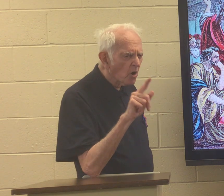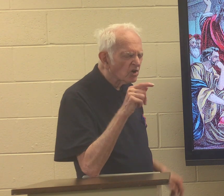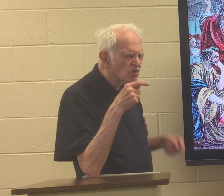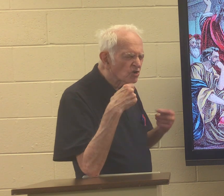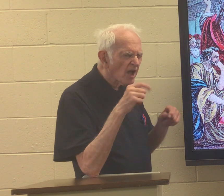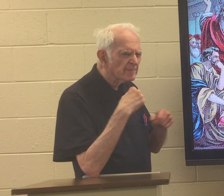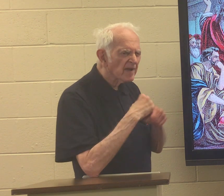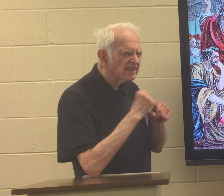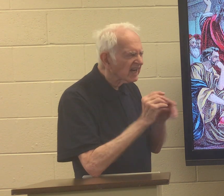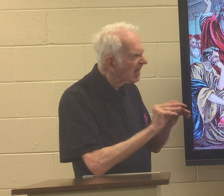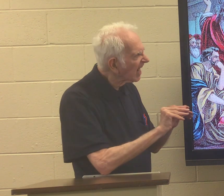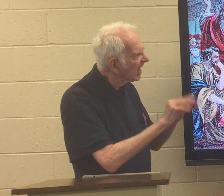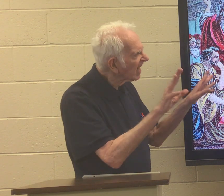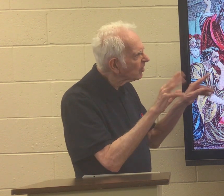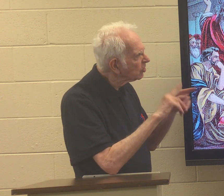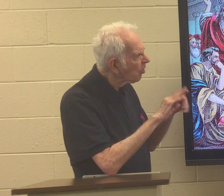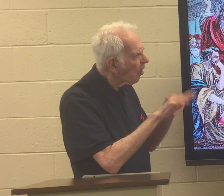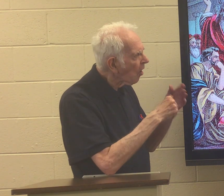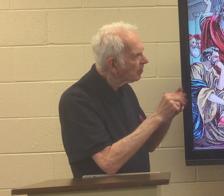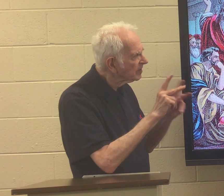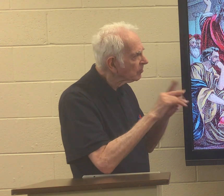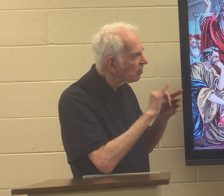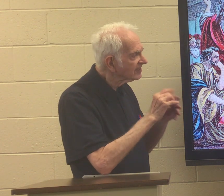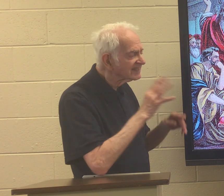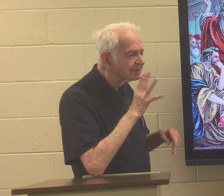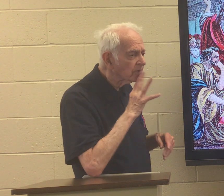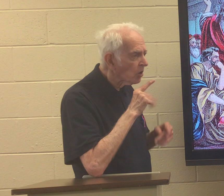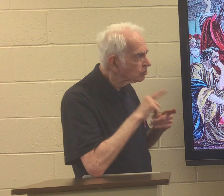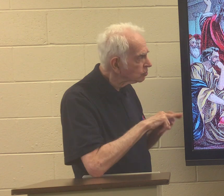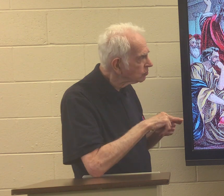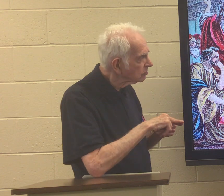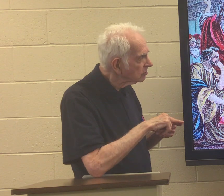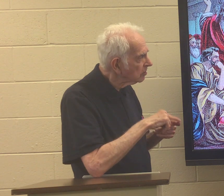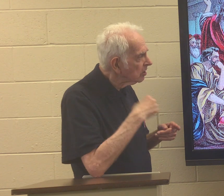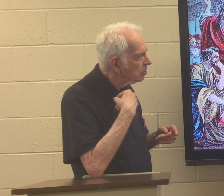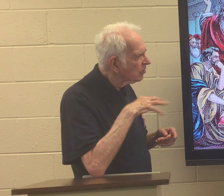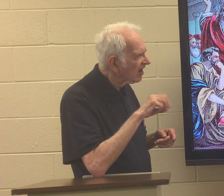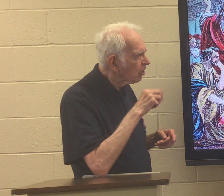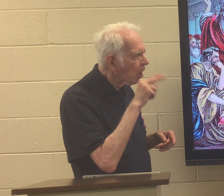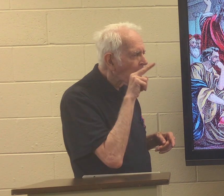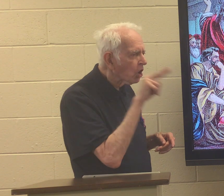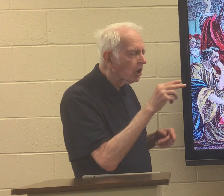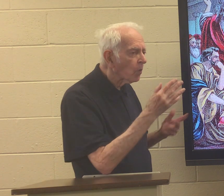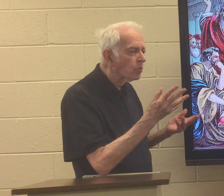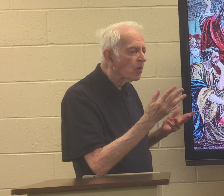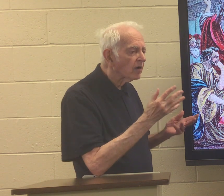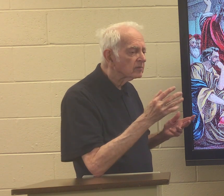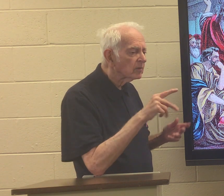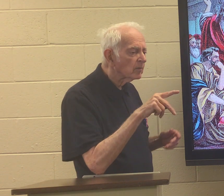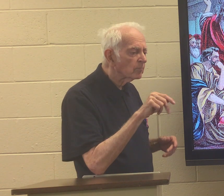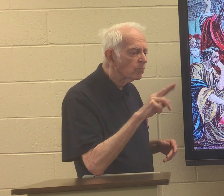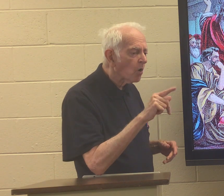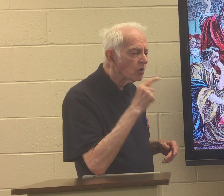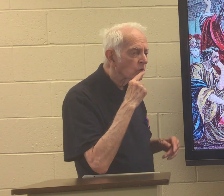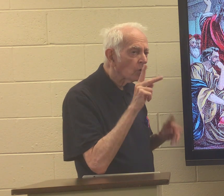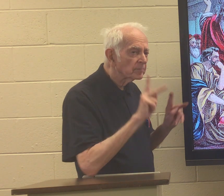Paul tried to make it clear to the people that he spoke to we take a look at what Paul